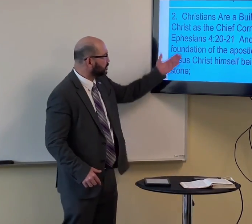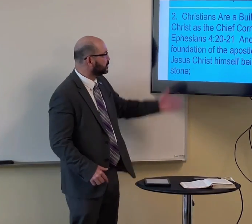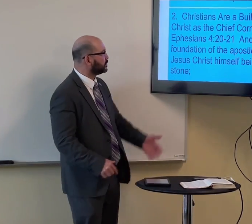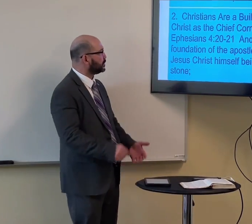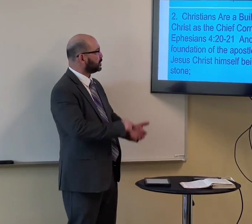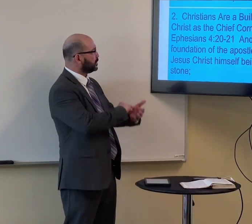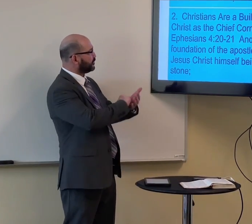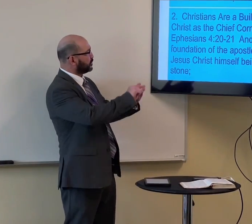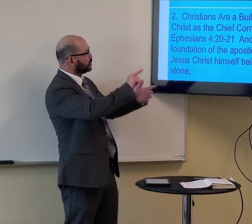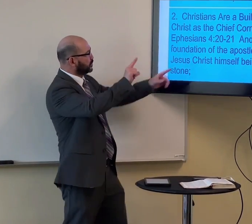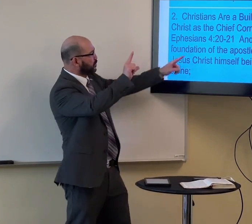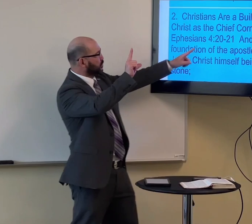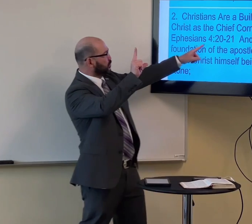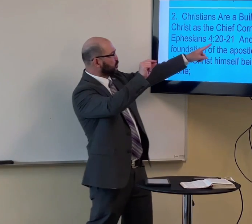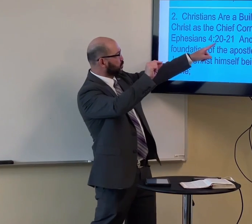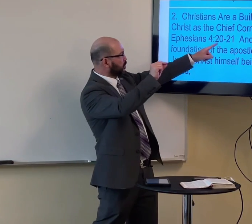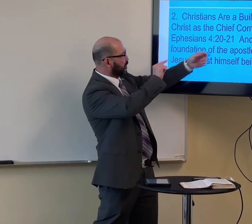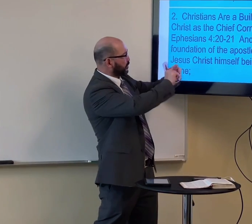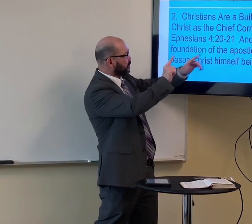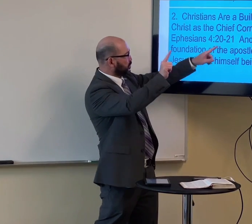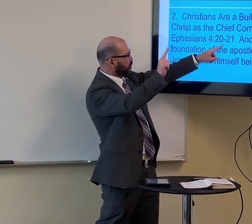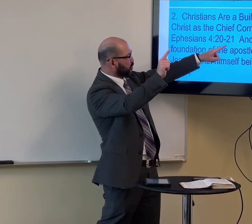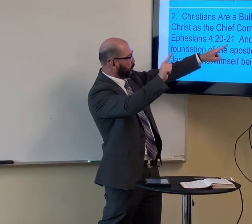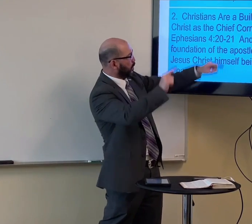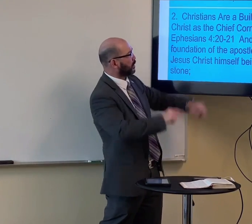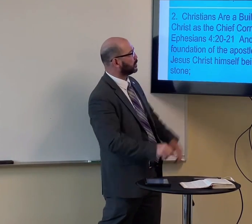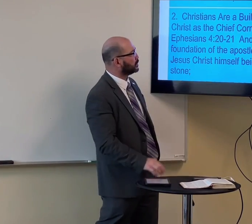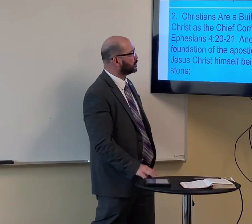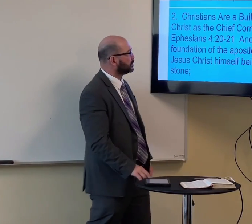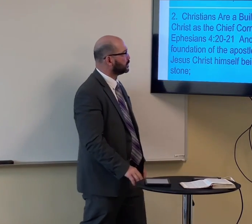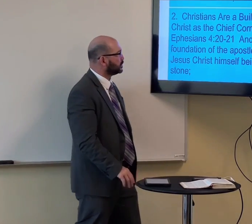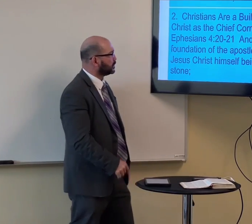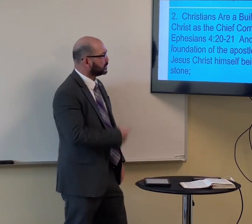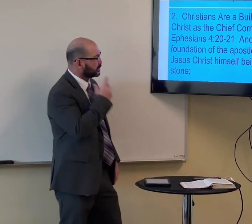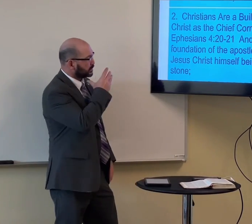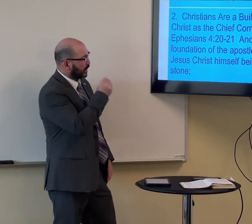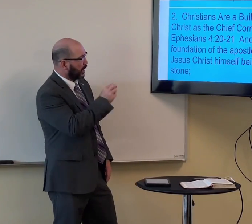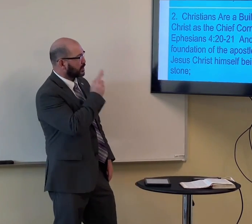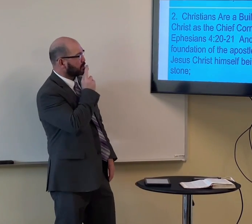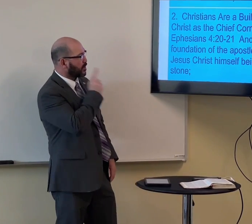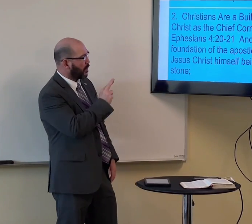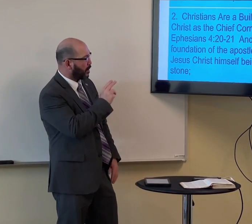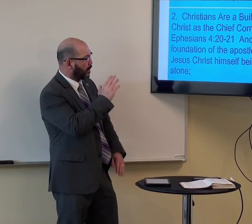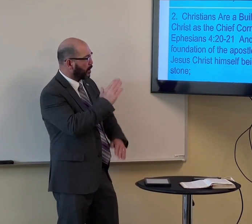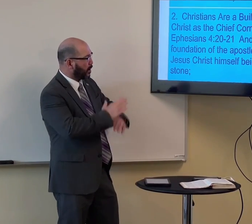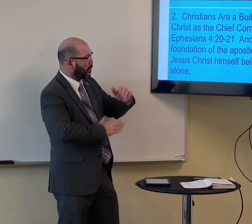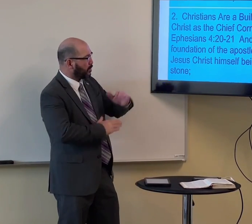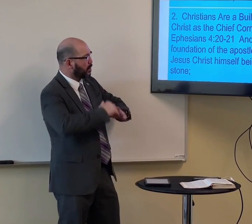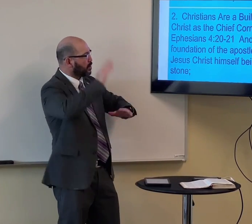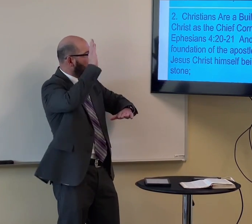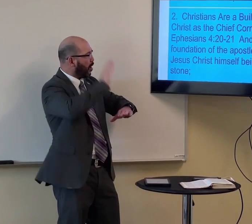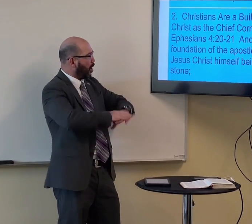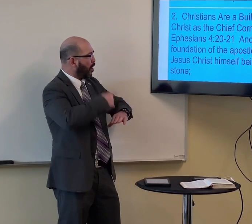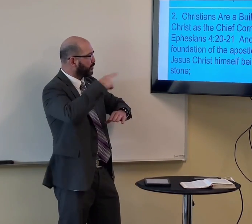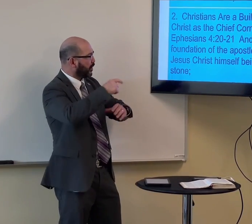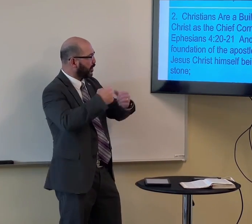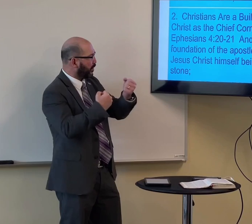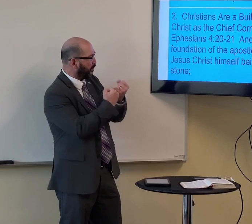point two the Christians are building with Jesus Christ as the chief cornerstone Ephesians chapter 4 verse 20 and